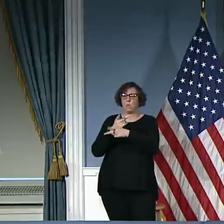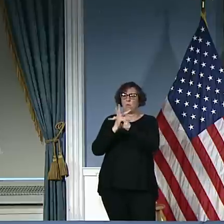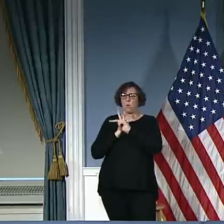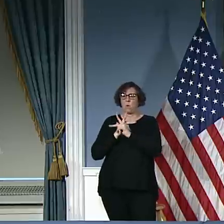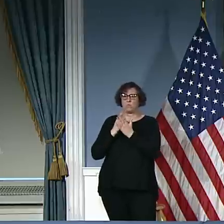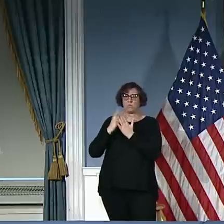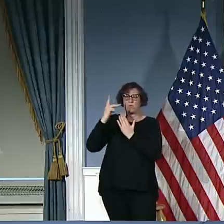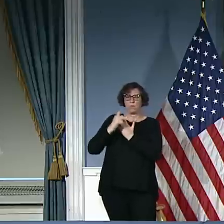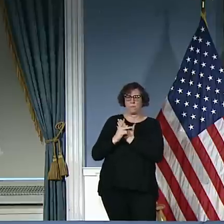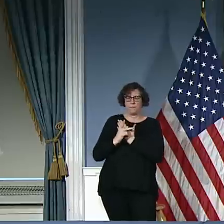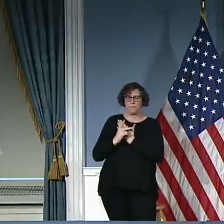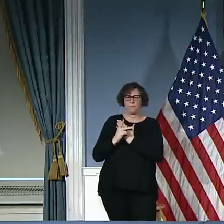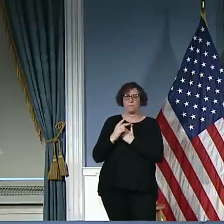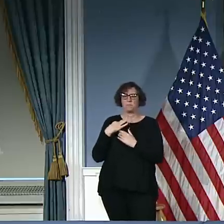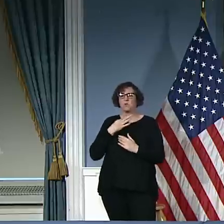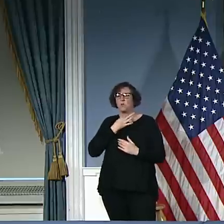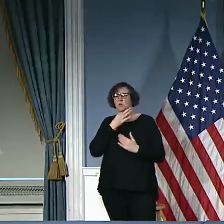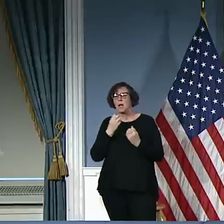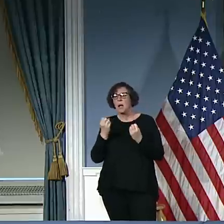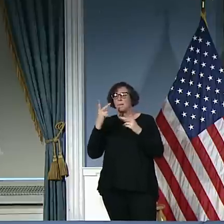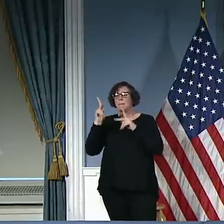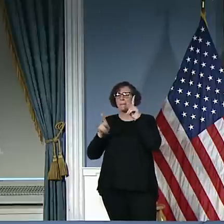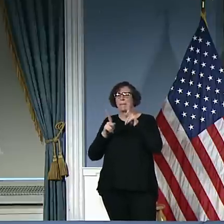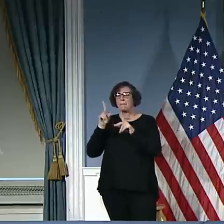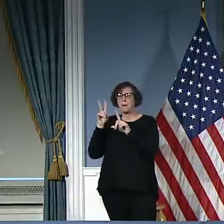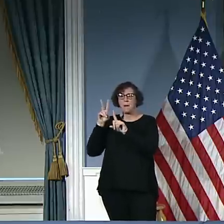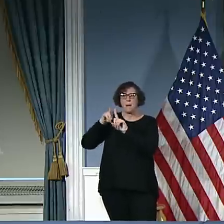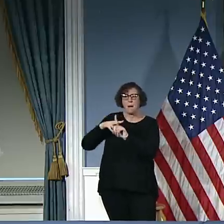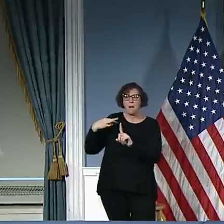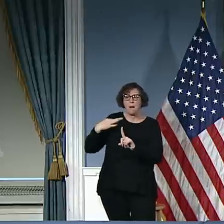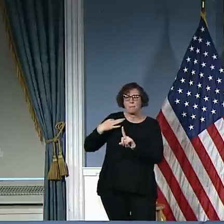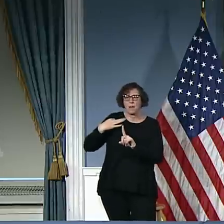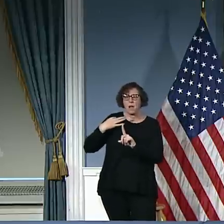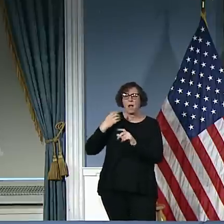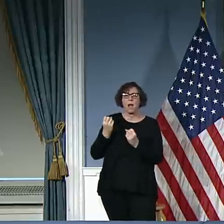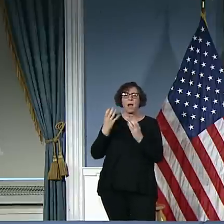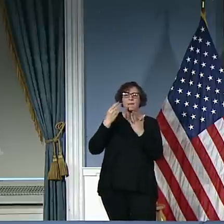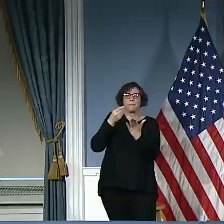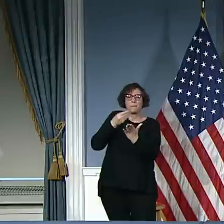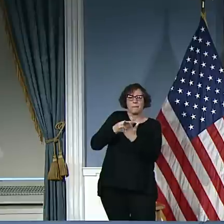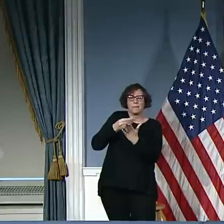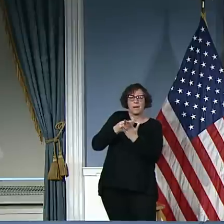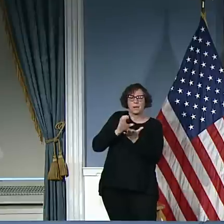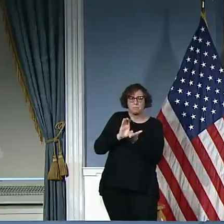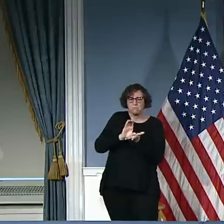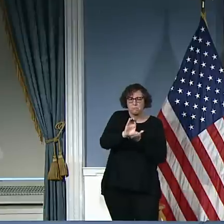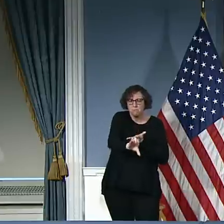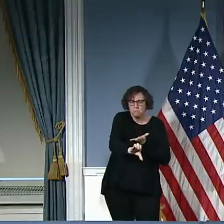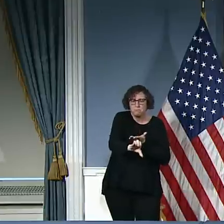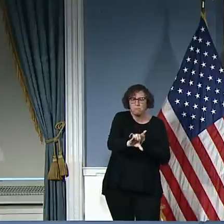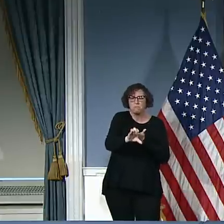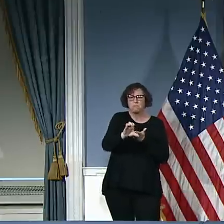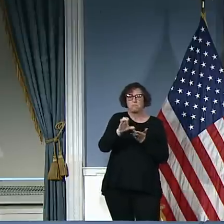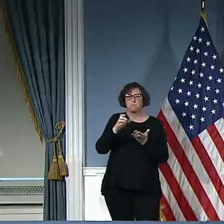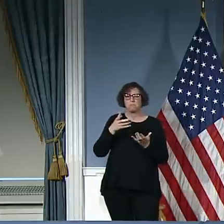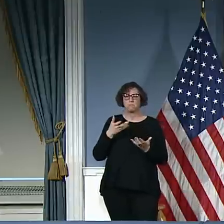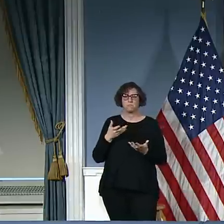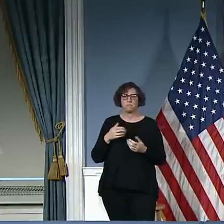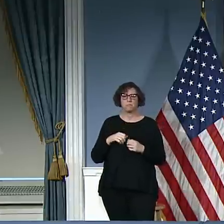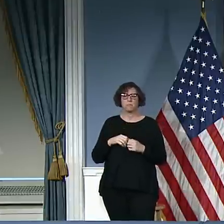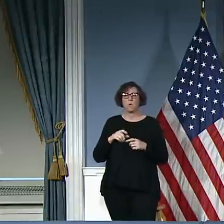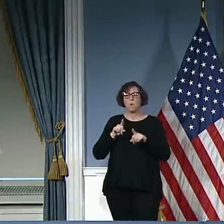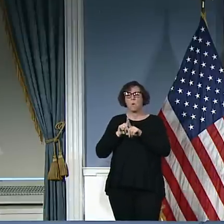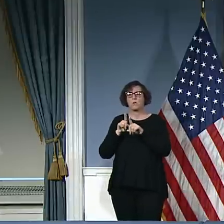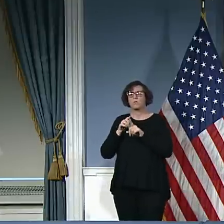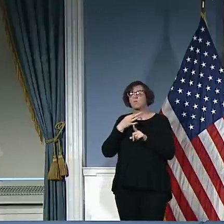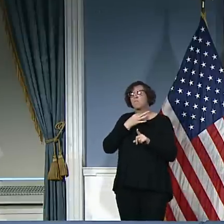issued and how much money has been dispersed so far. I also wanted to see how much money is